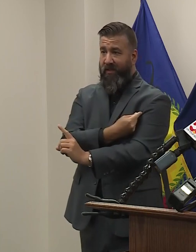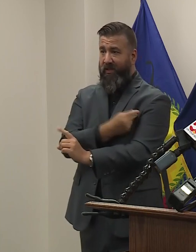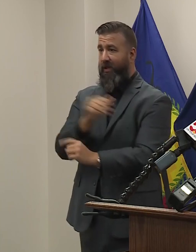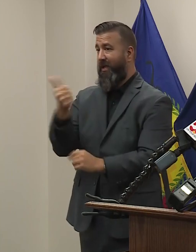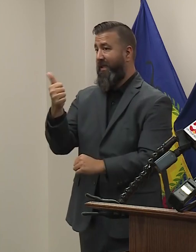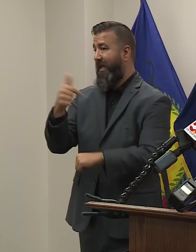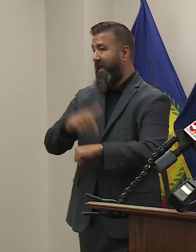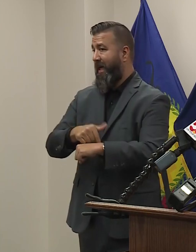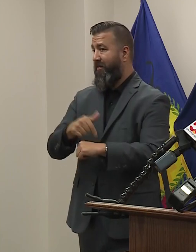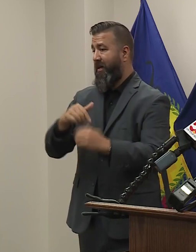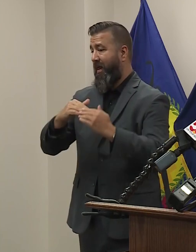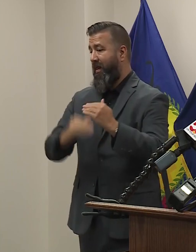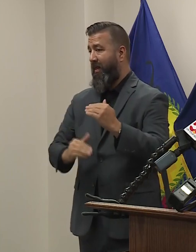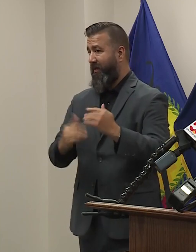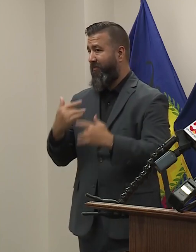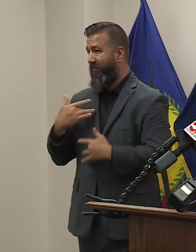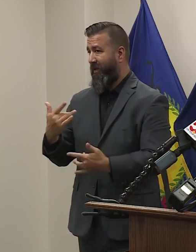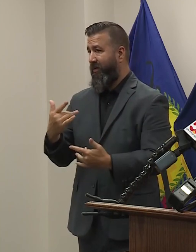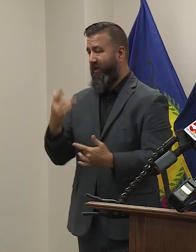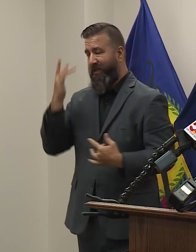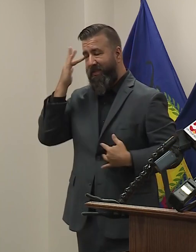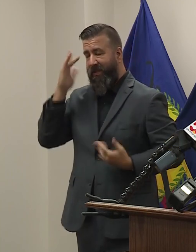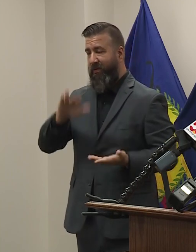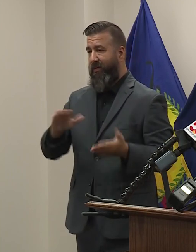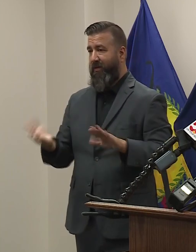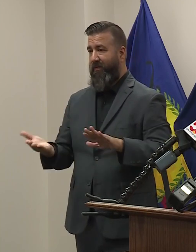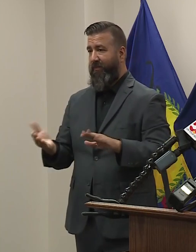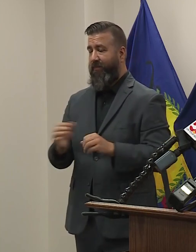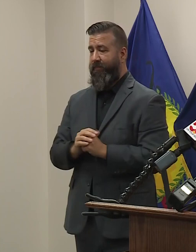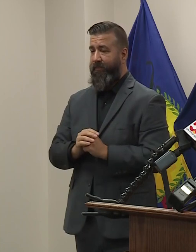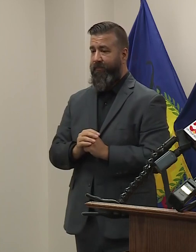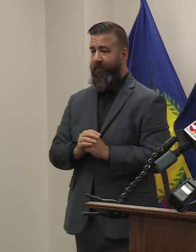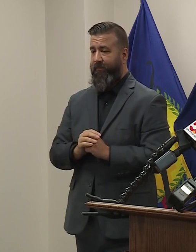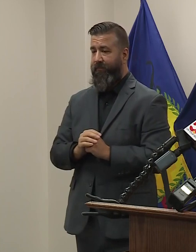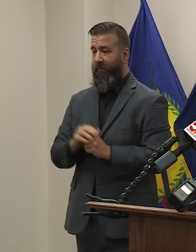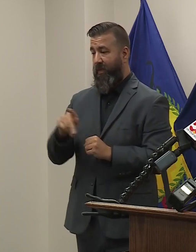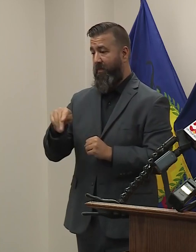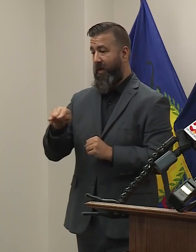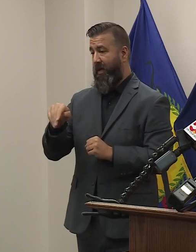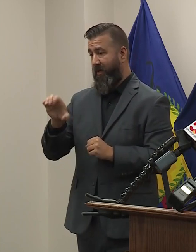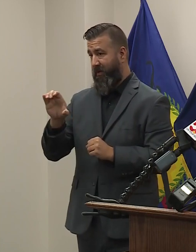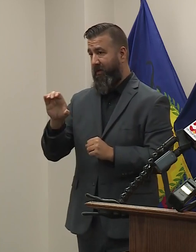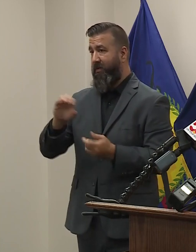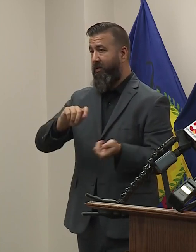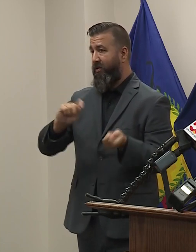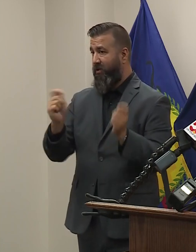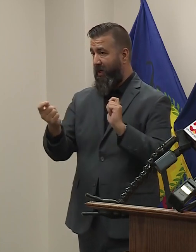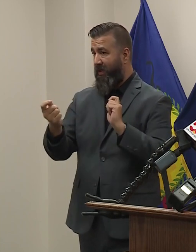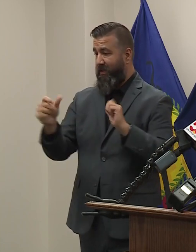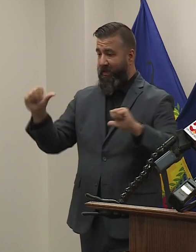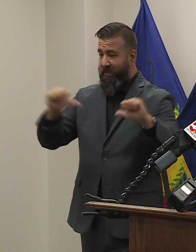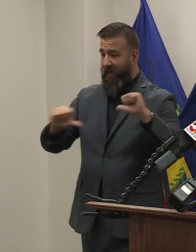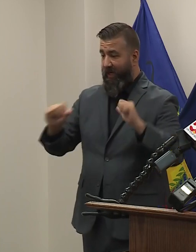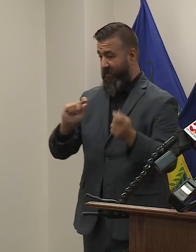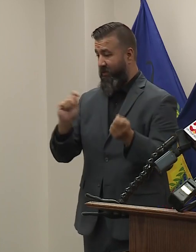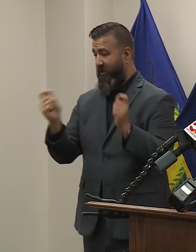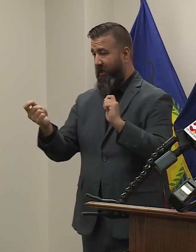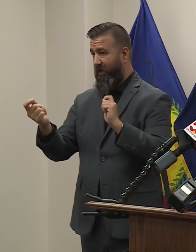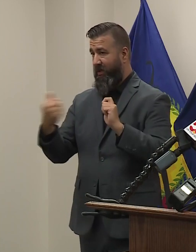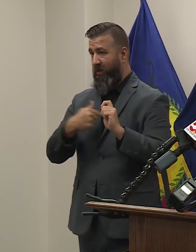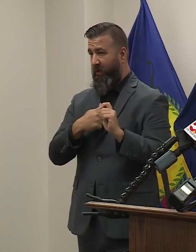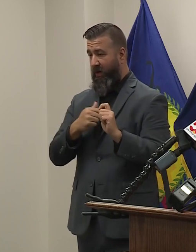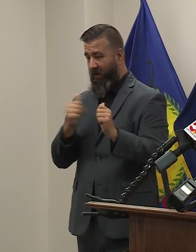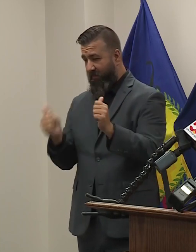disease, hospitalization, or death. The pandemic has changed. The science is adapting with it, and we are making our modifications